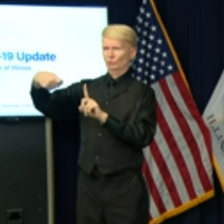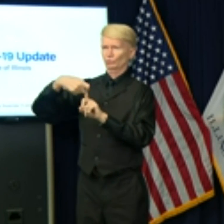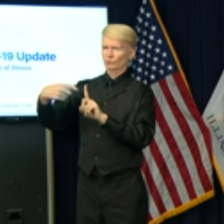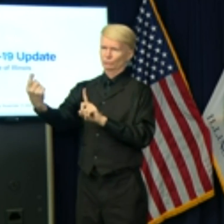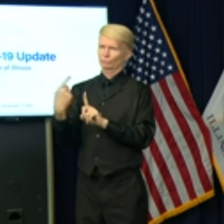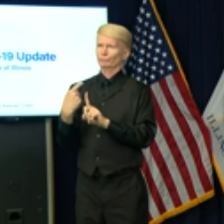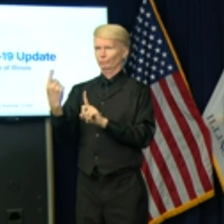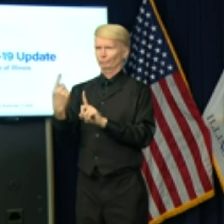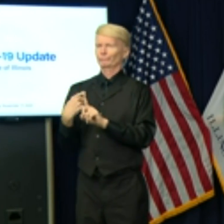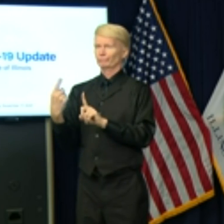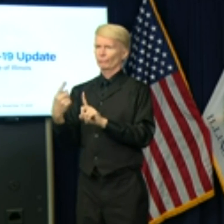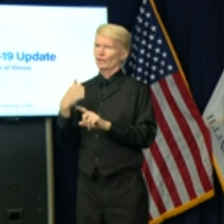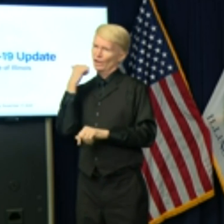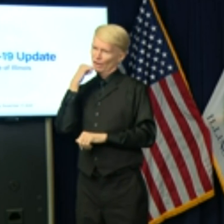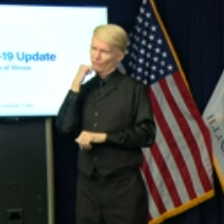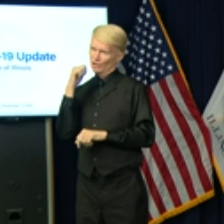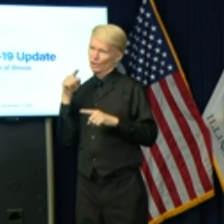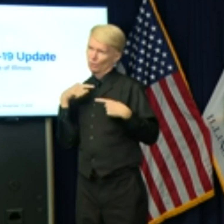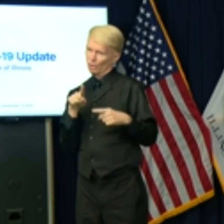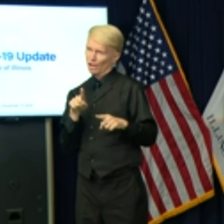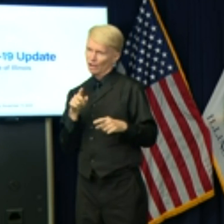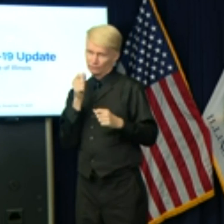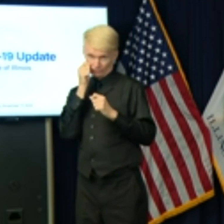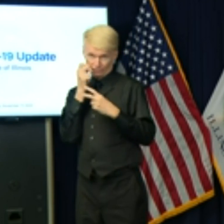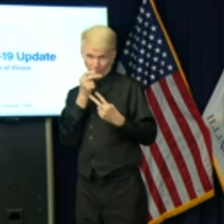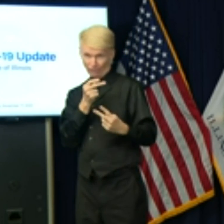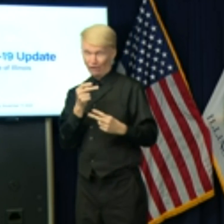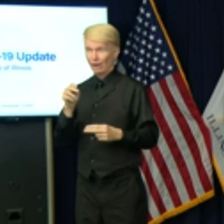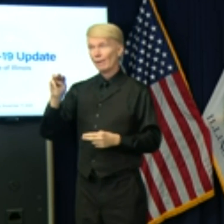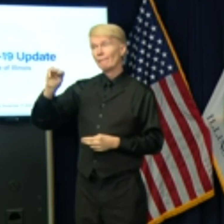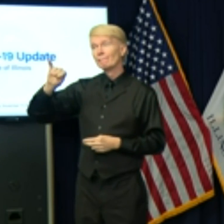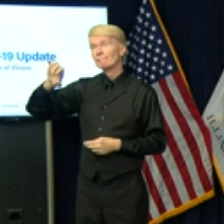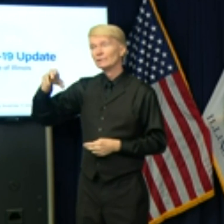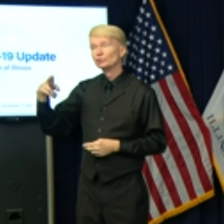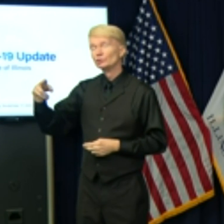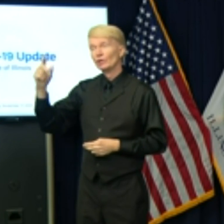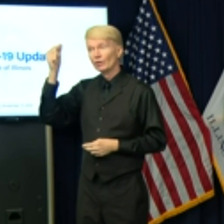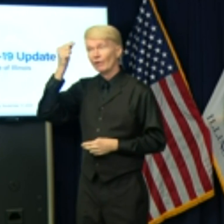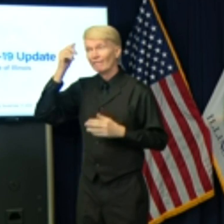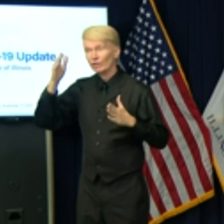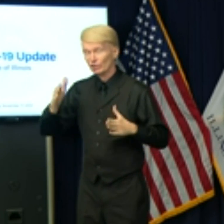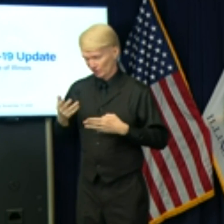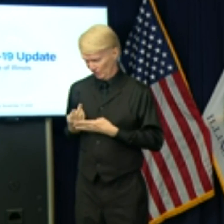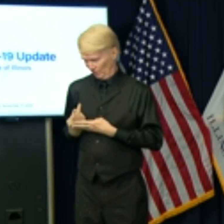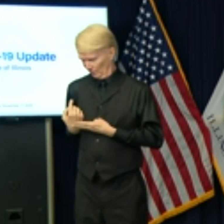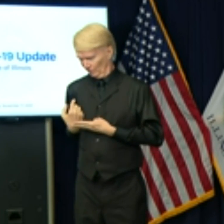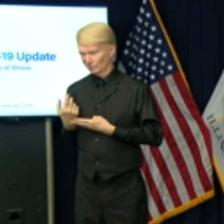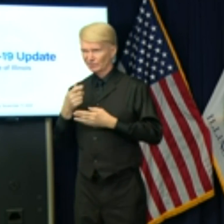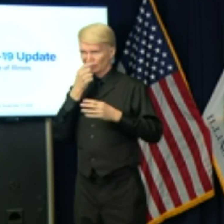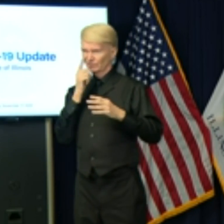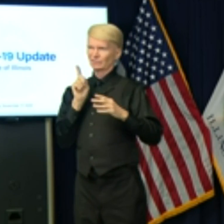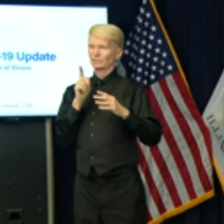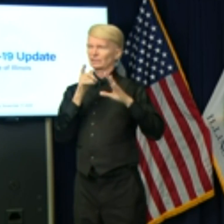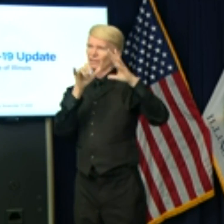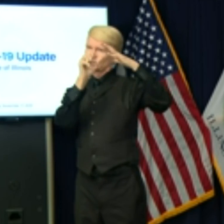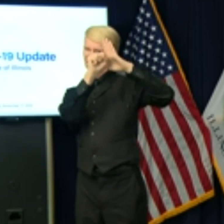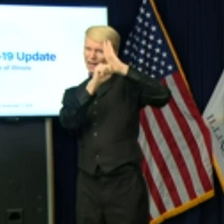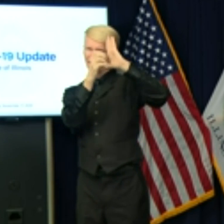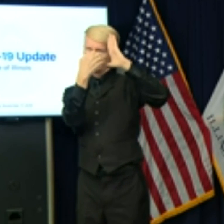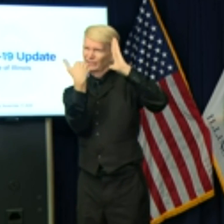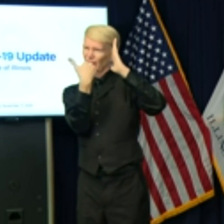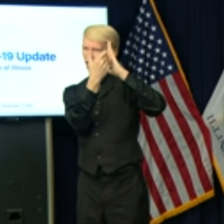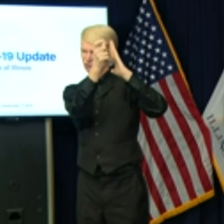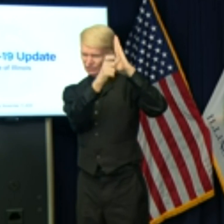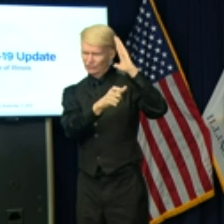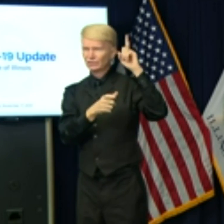While we have watched the kidnapping plot against the Michigan governor unfold just a state away. I'm